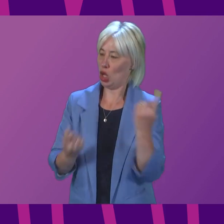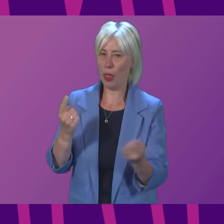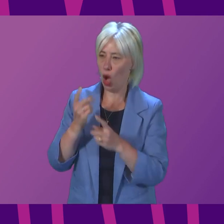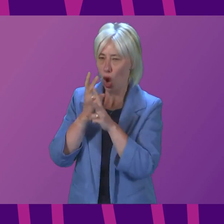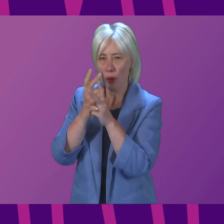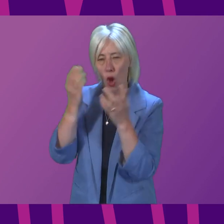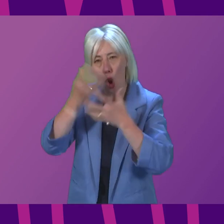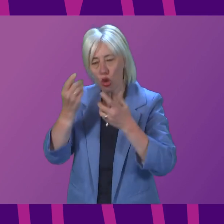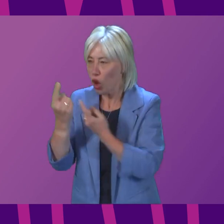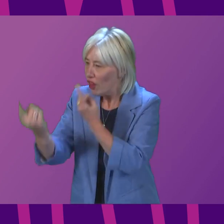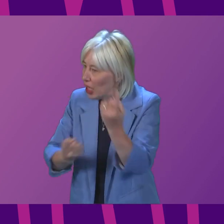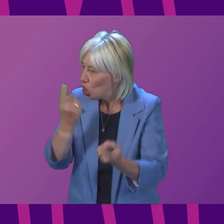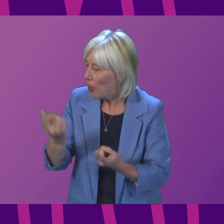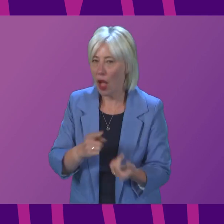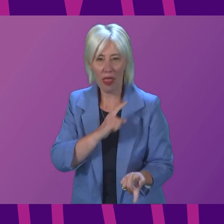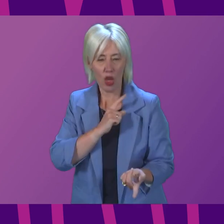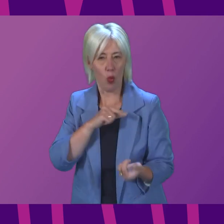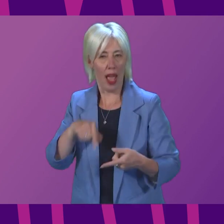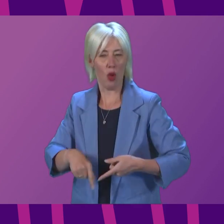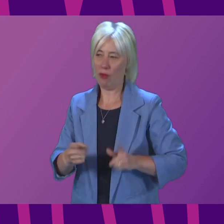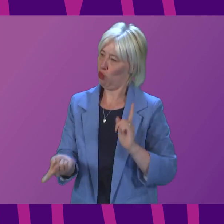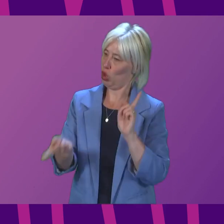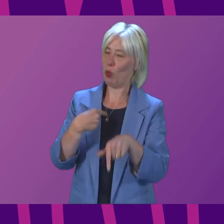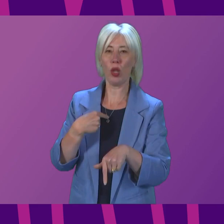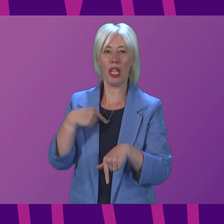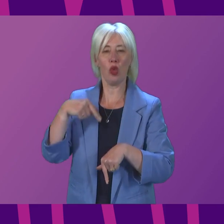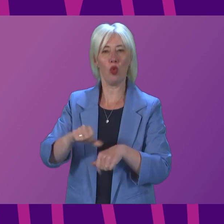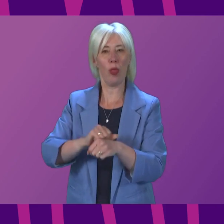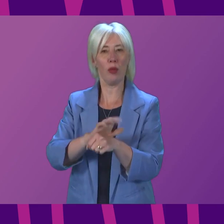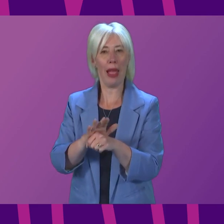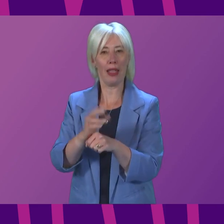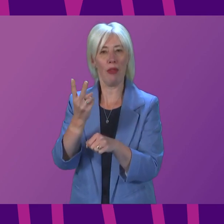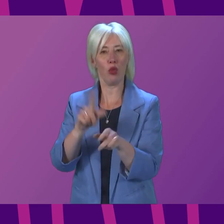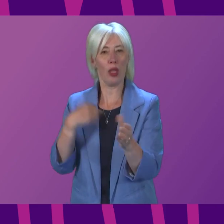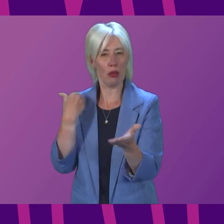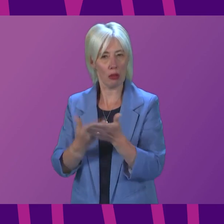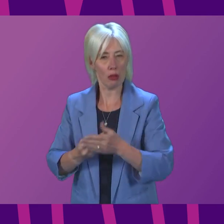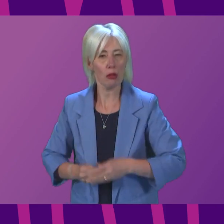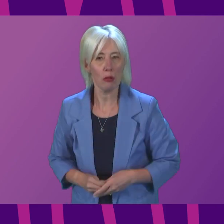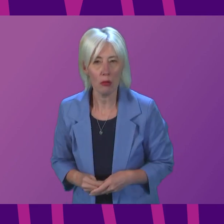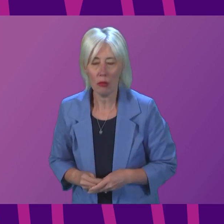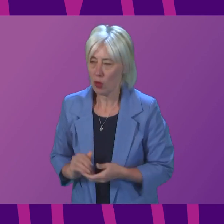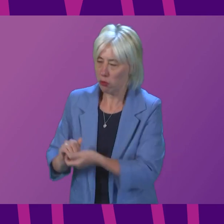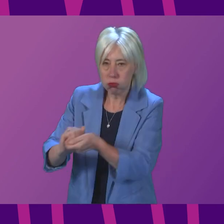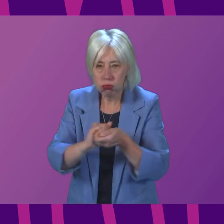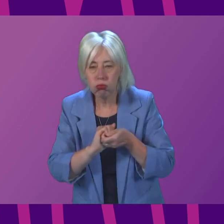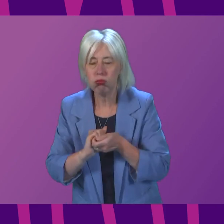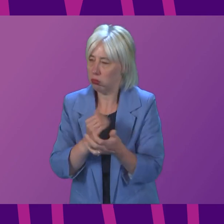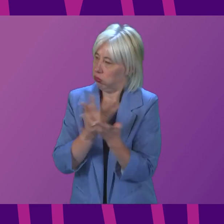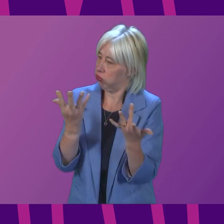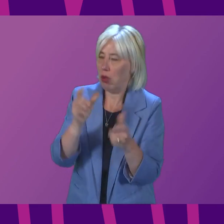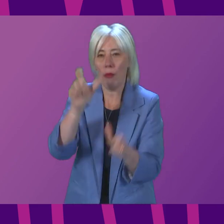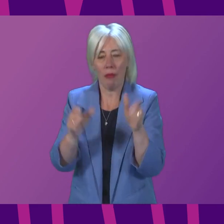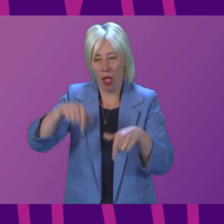that has characterised the public response to this pandemic over the past two years. And I think many people in Scotland